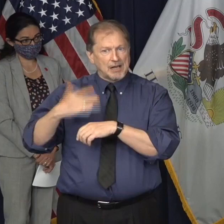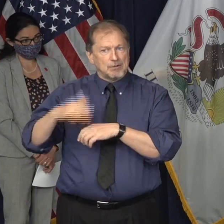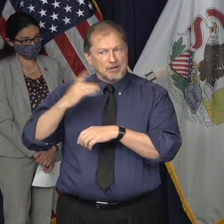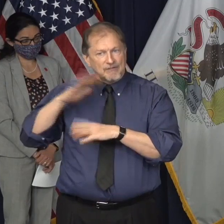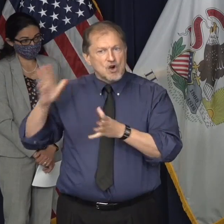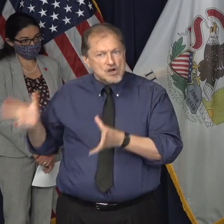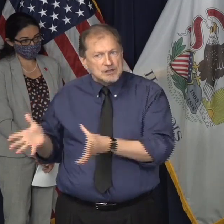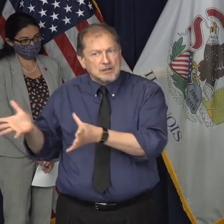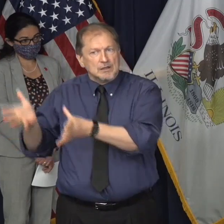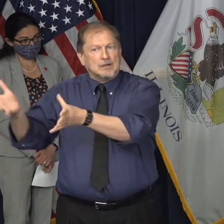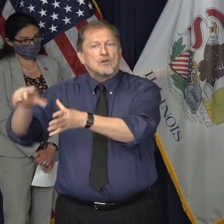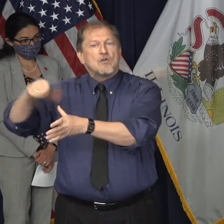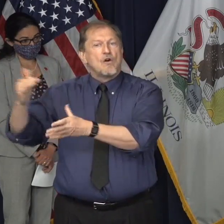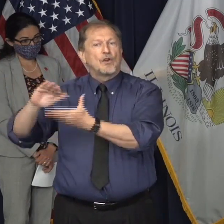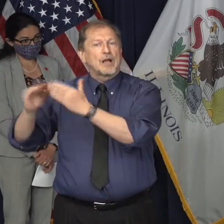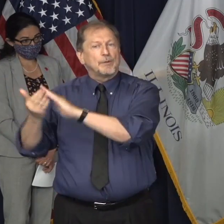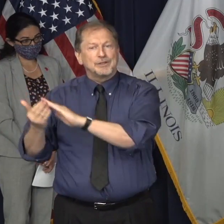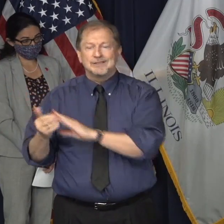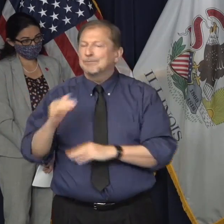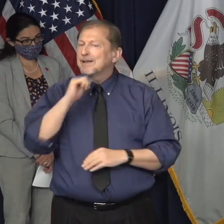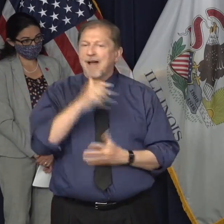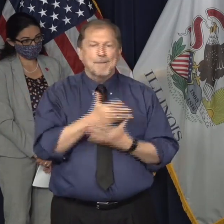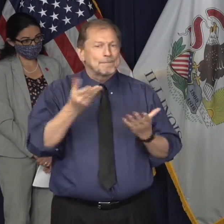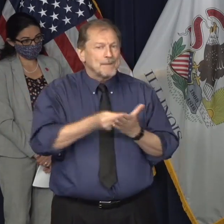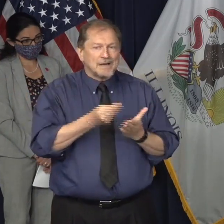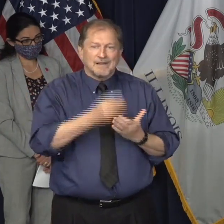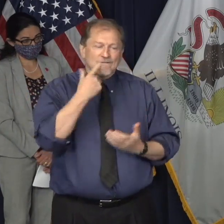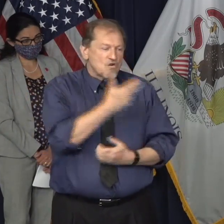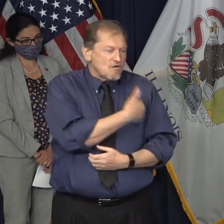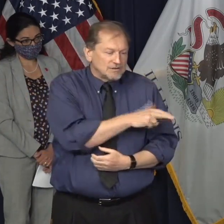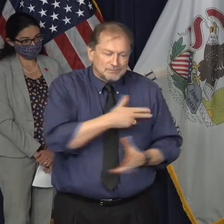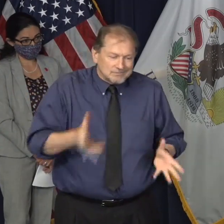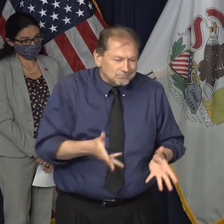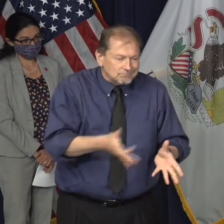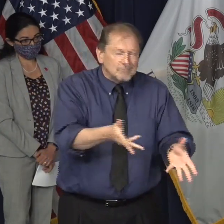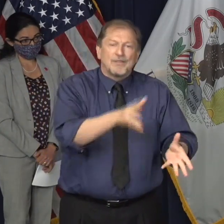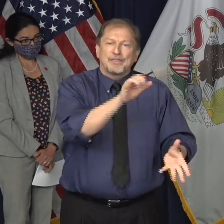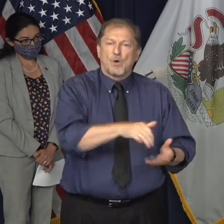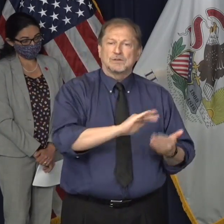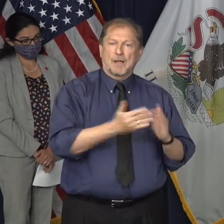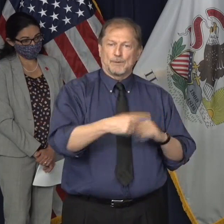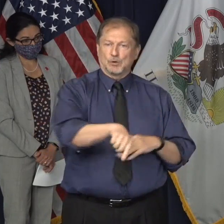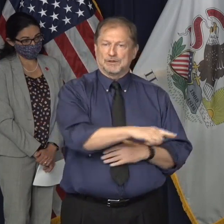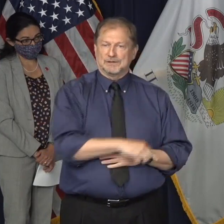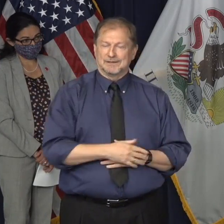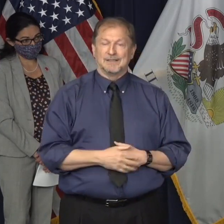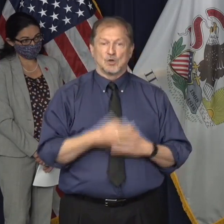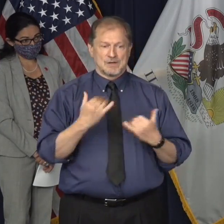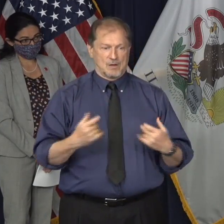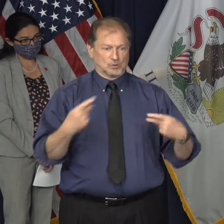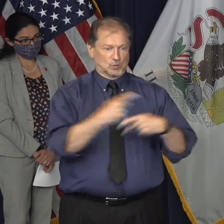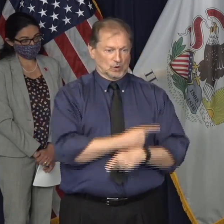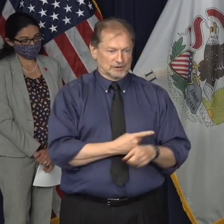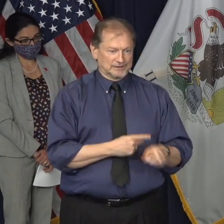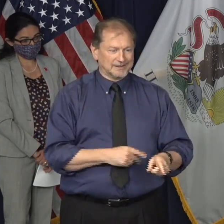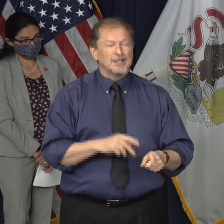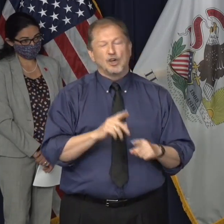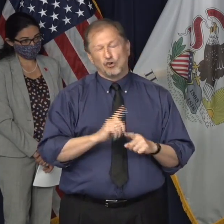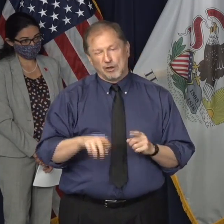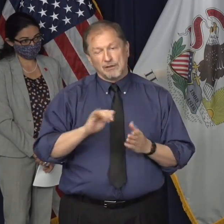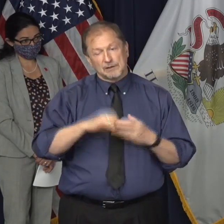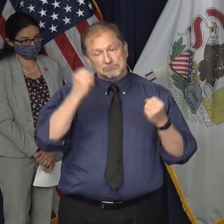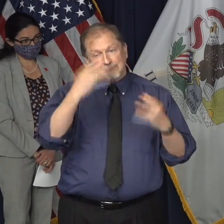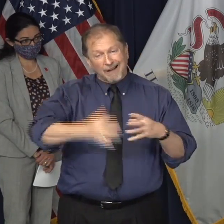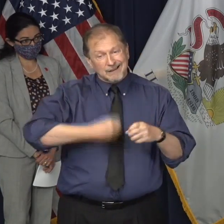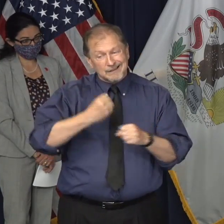our Latinx communities are now amplified in this pandemic. And while we can't fix generations of history